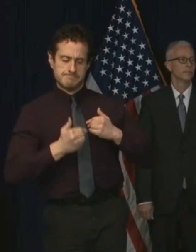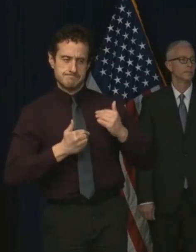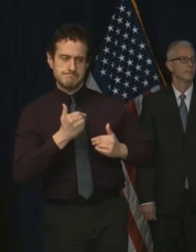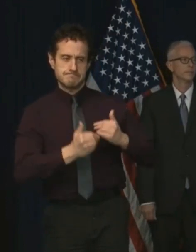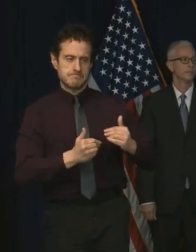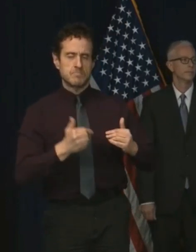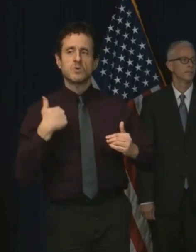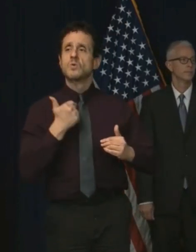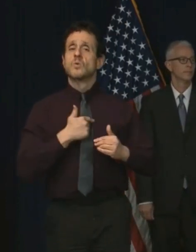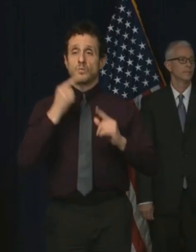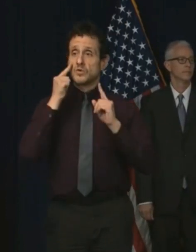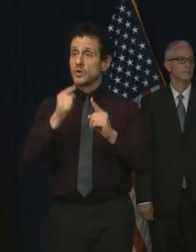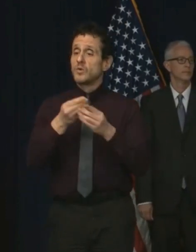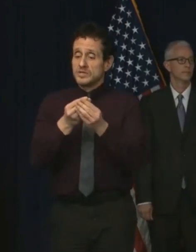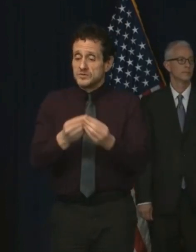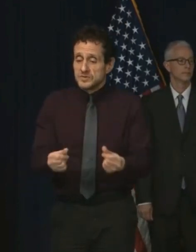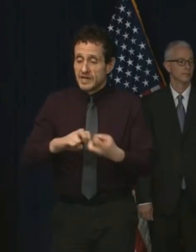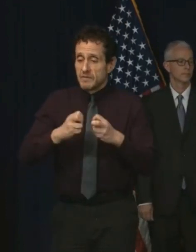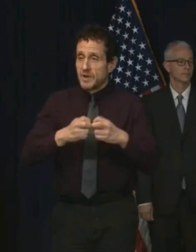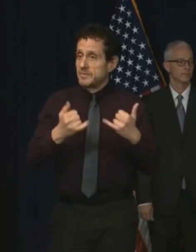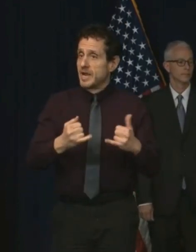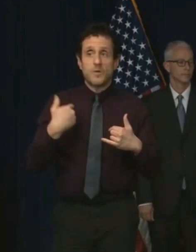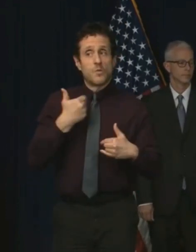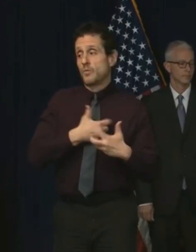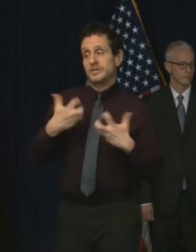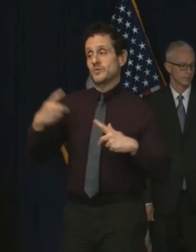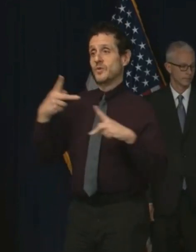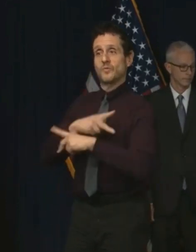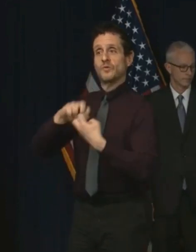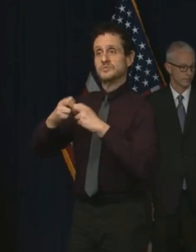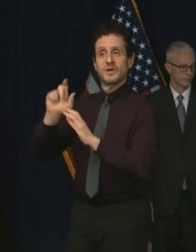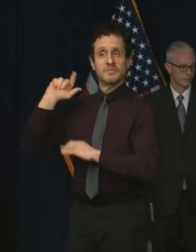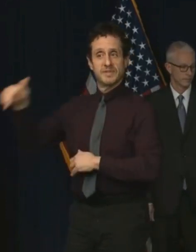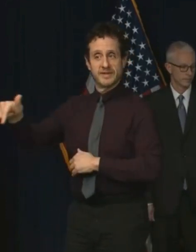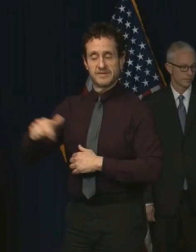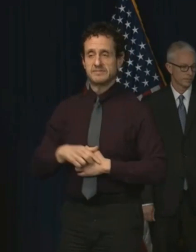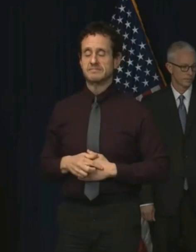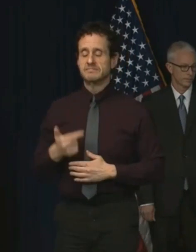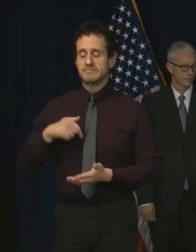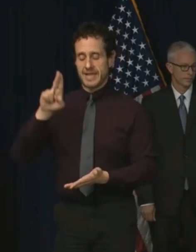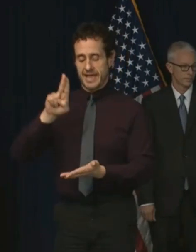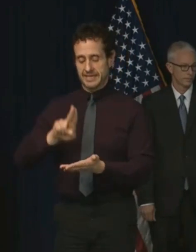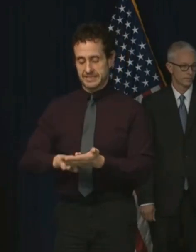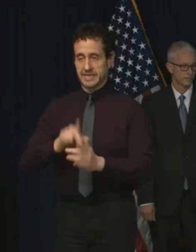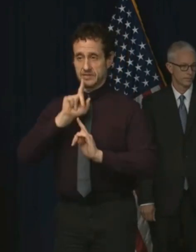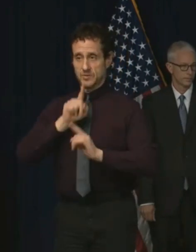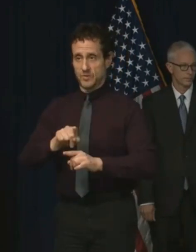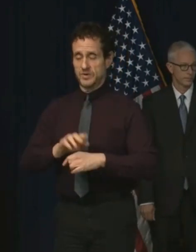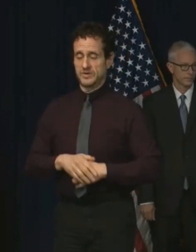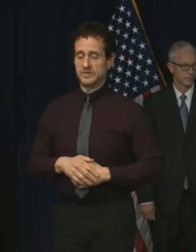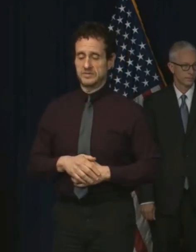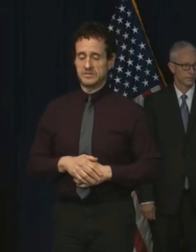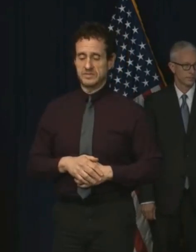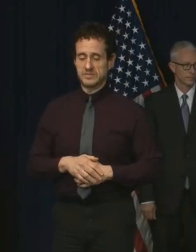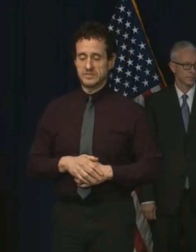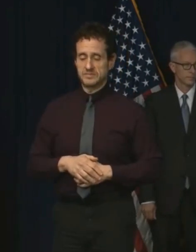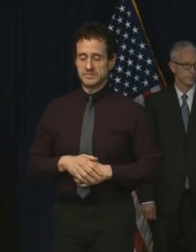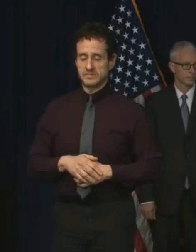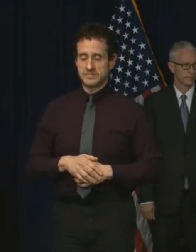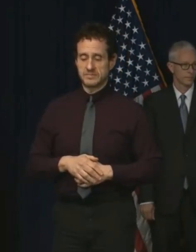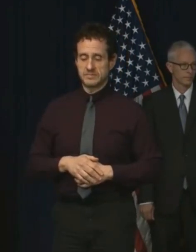an existing problem, not create a new one. I signed an executive order to suspend the daily flow of